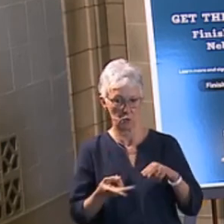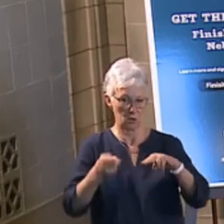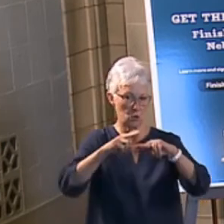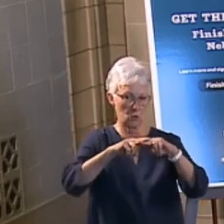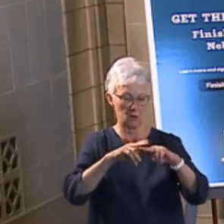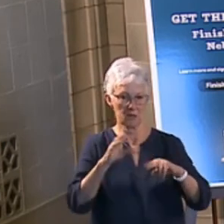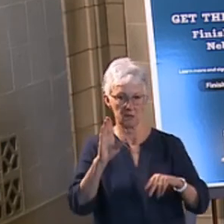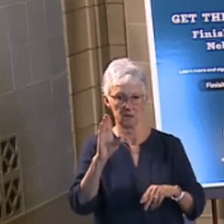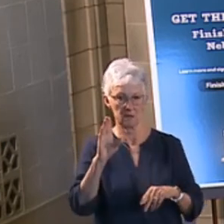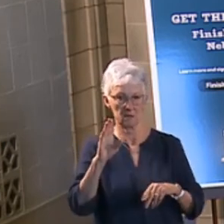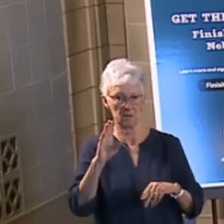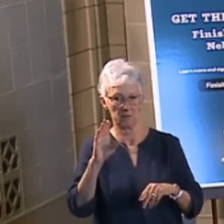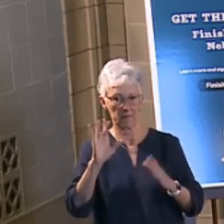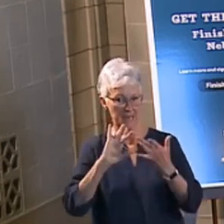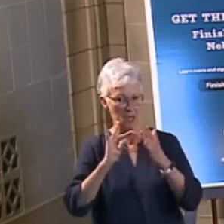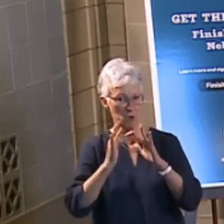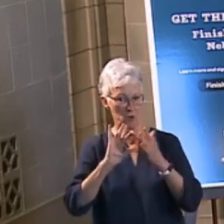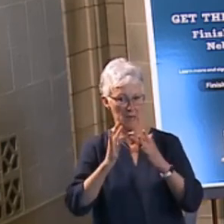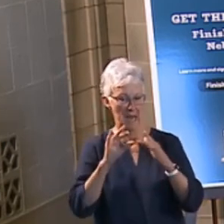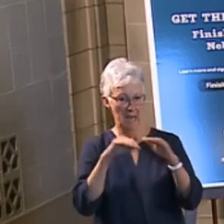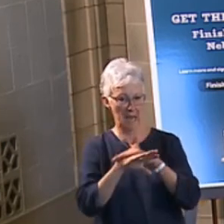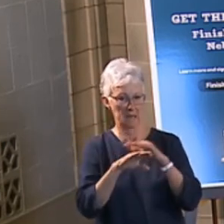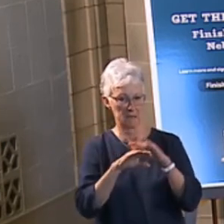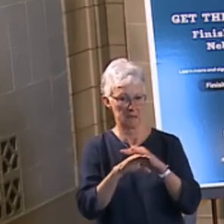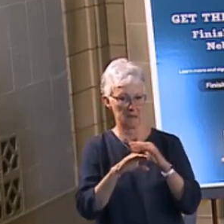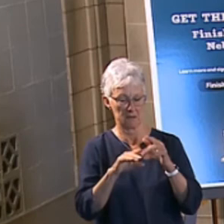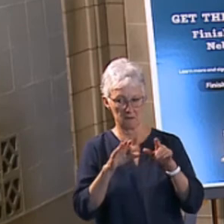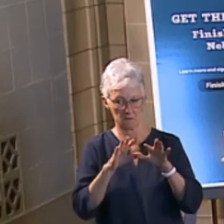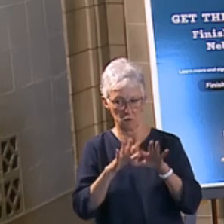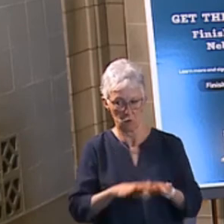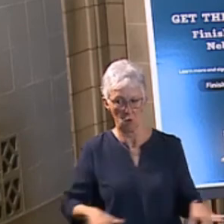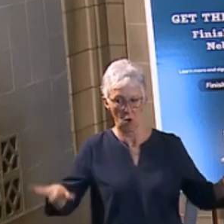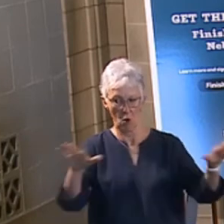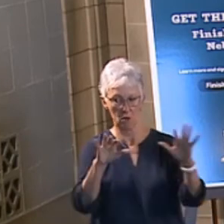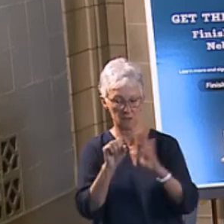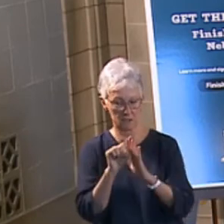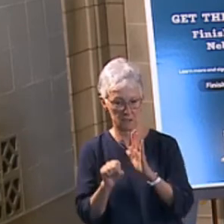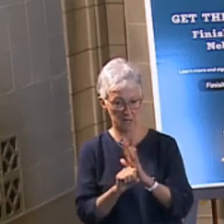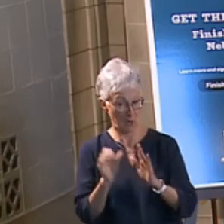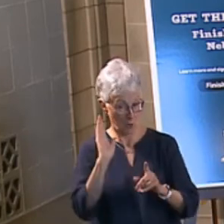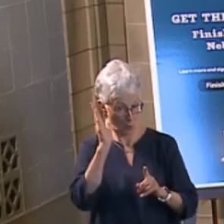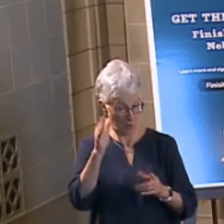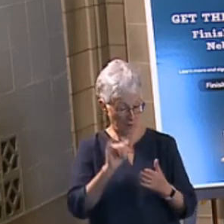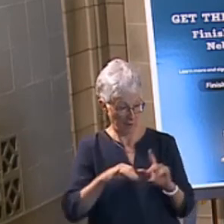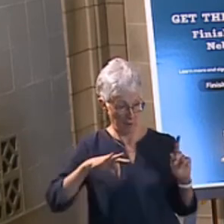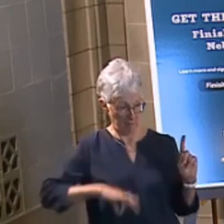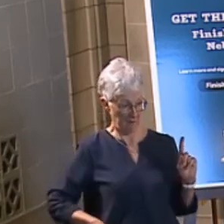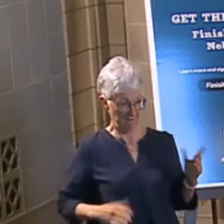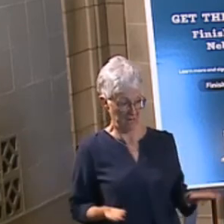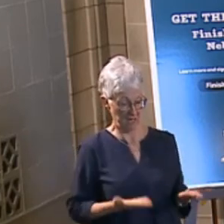energy. What are your thoughts, initial thoughts, concerning the infrastructure plan and will have been in Nebraska? So, I'm sorry, who was that again?